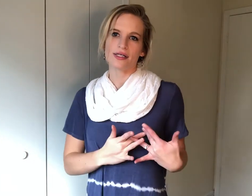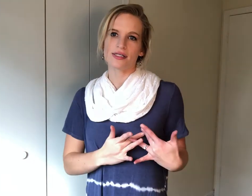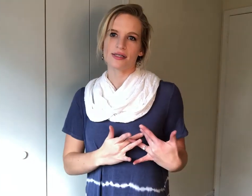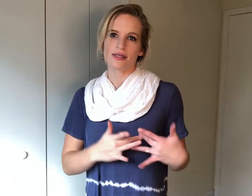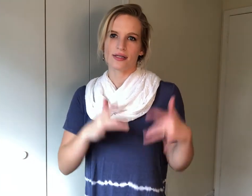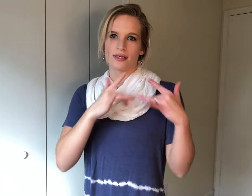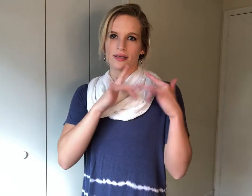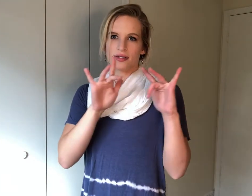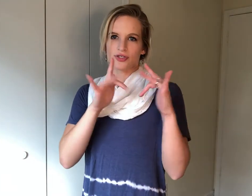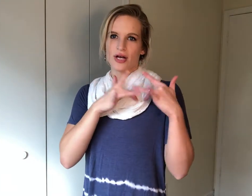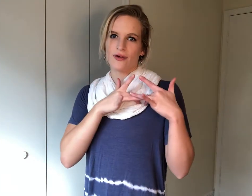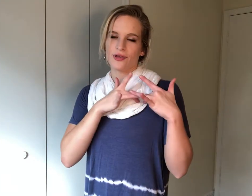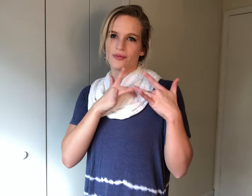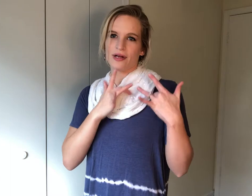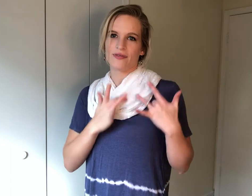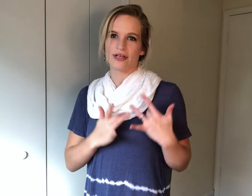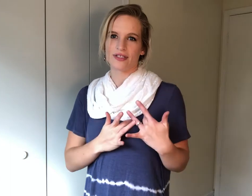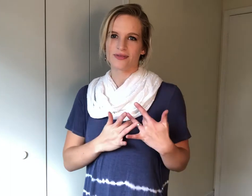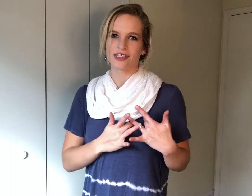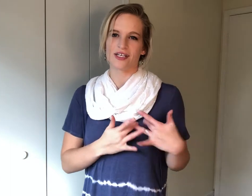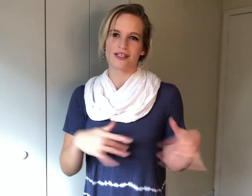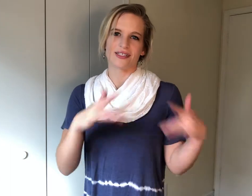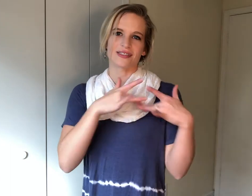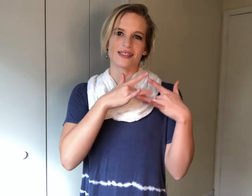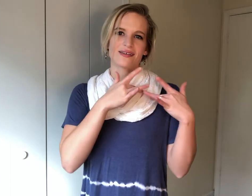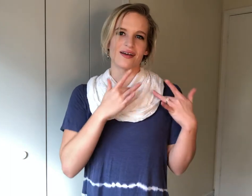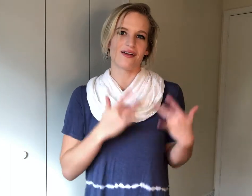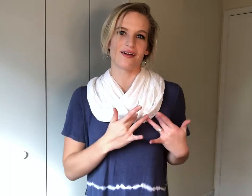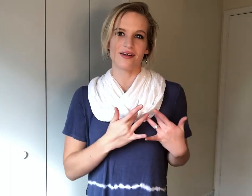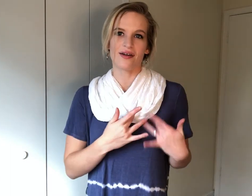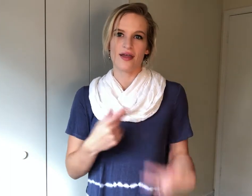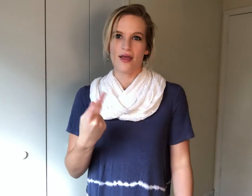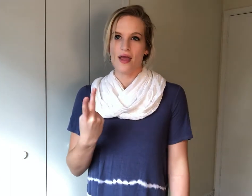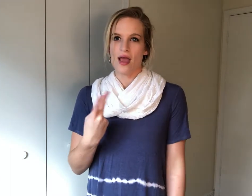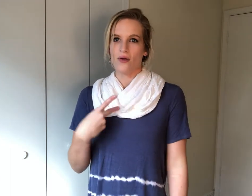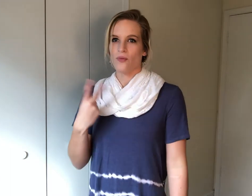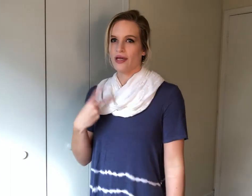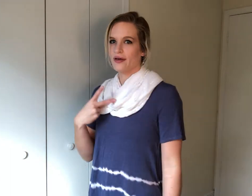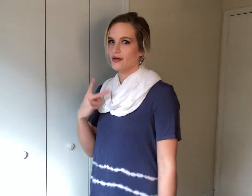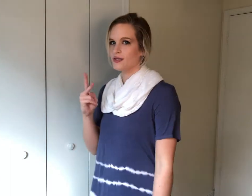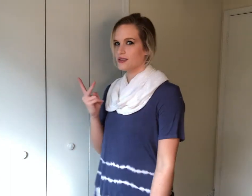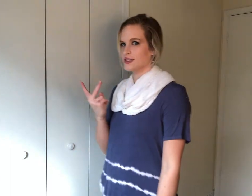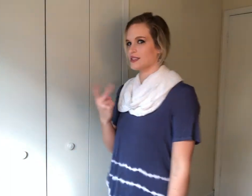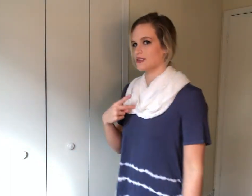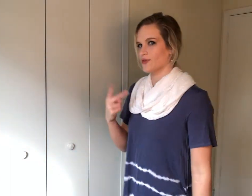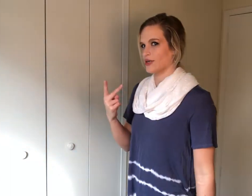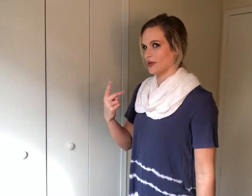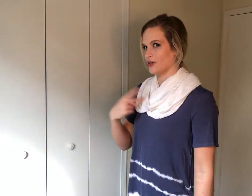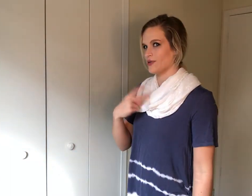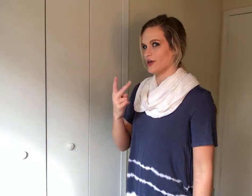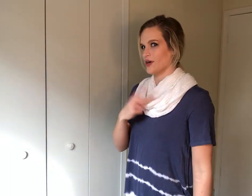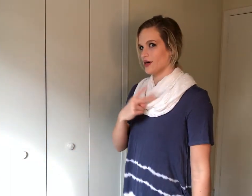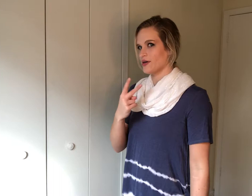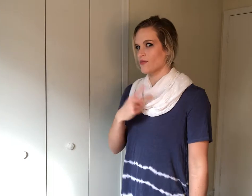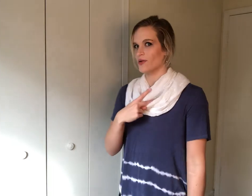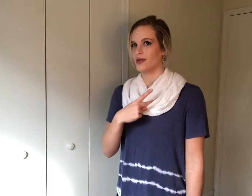drop with your middle fingers where your heart is heart wheels this is pointing you and your heart will